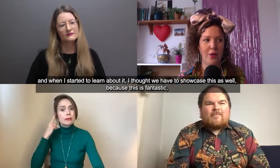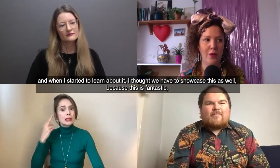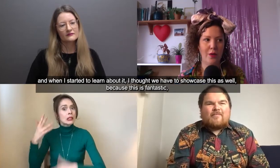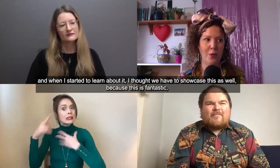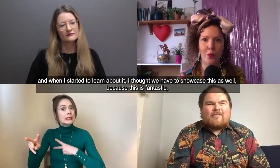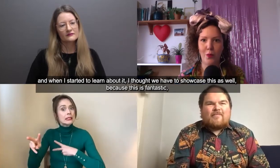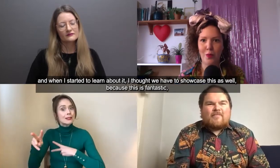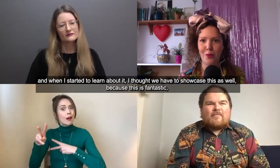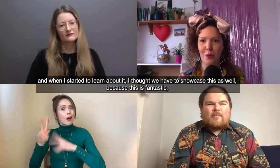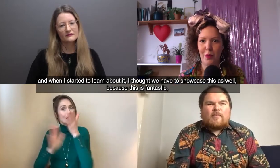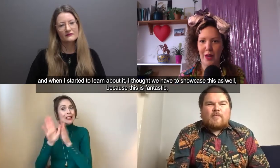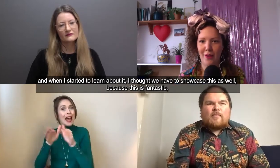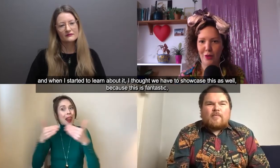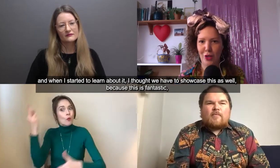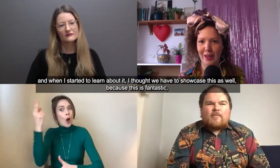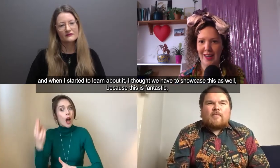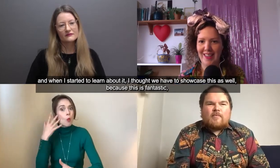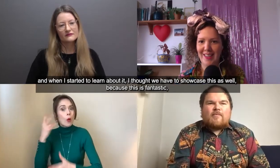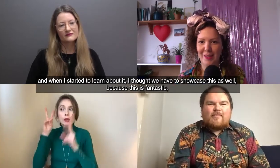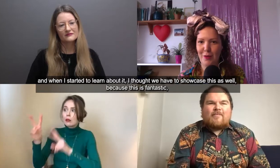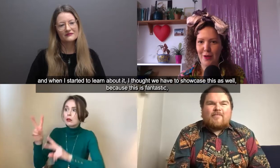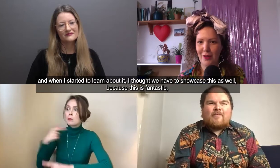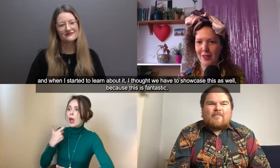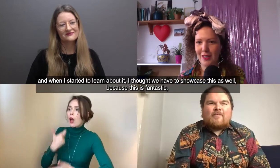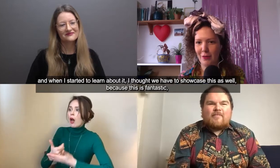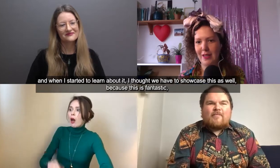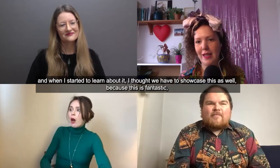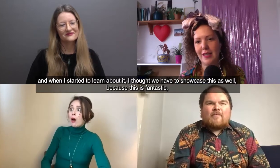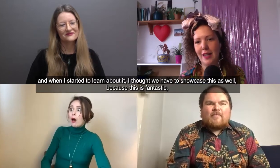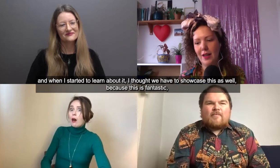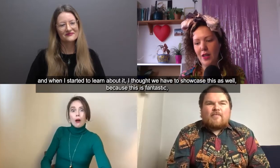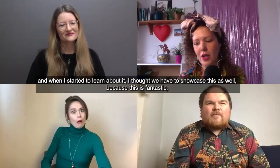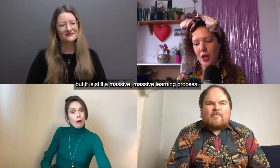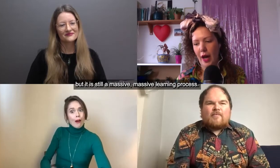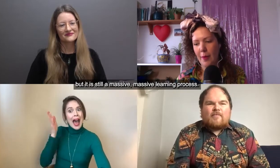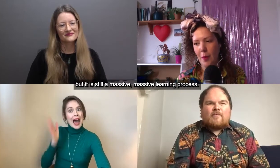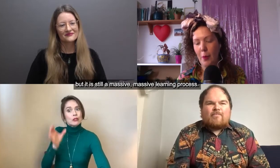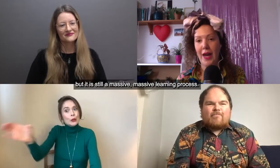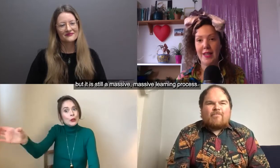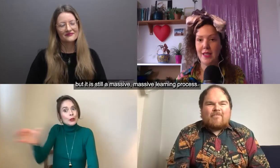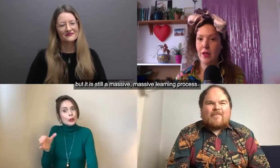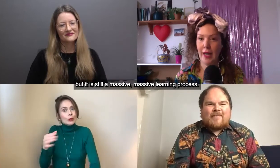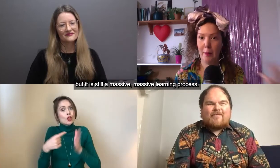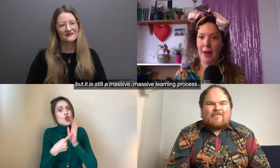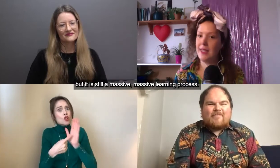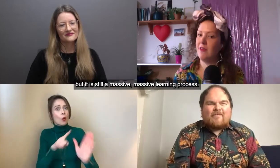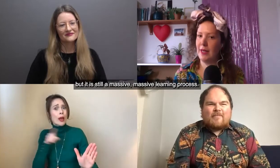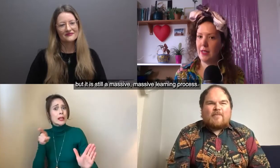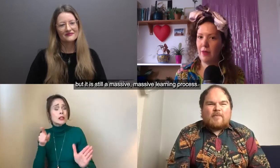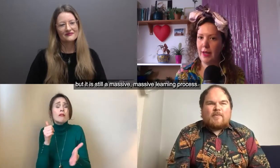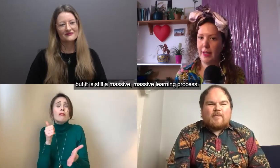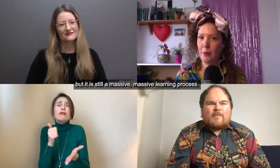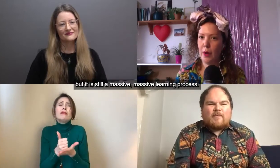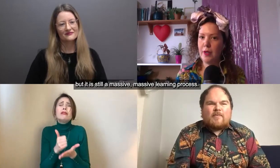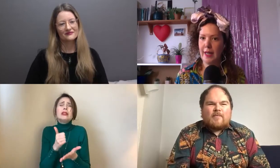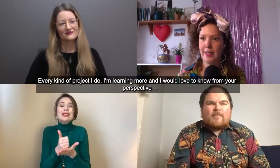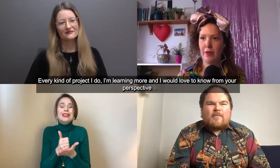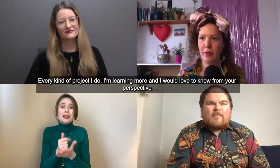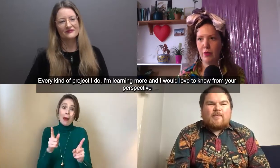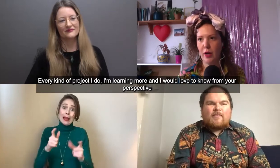we have to showcase this as well because this is fantastic um but it's still like a massive massive learning process every every kind